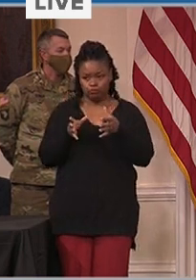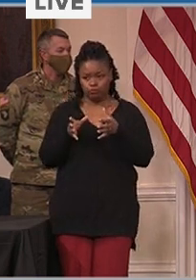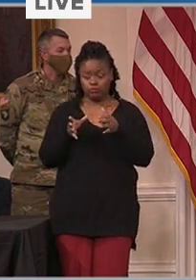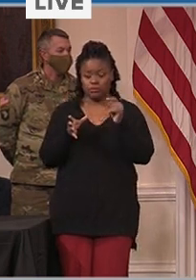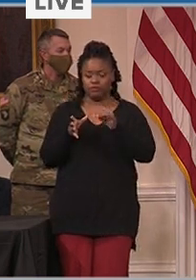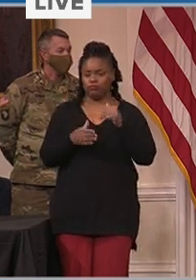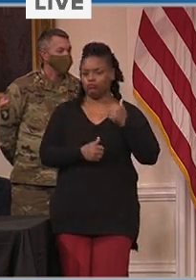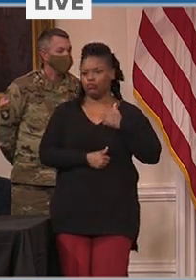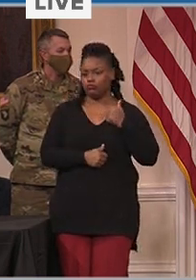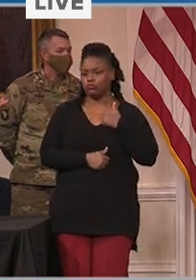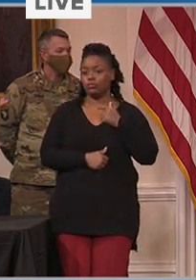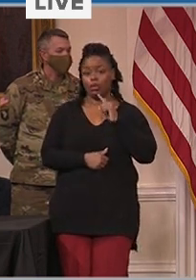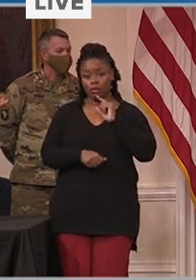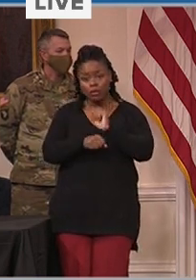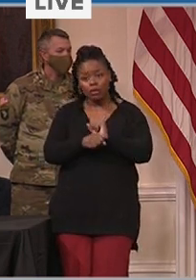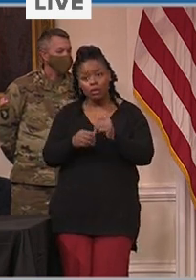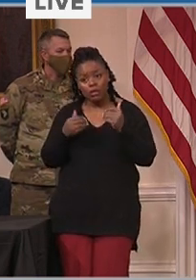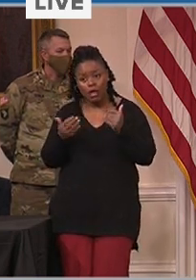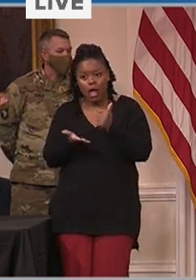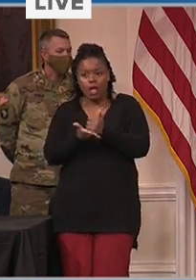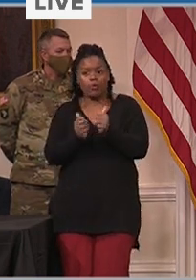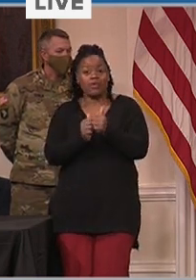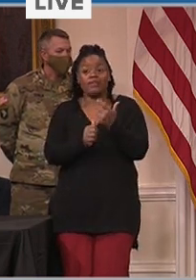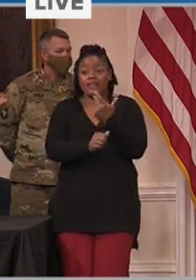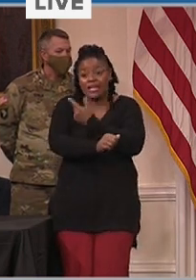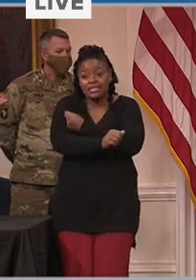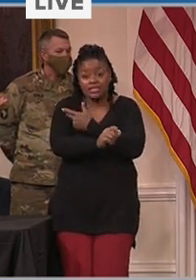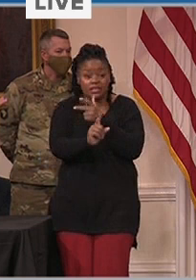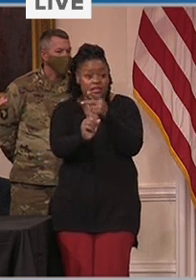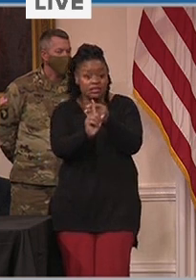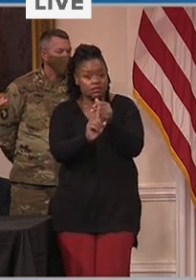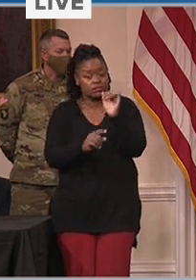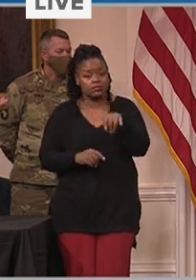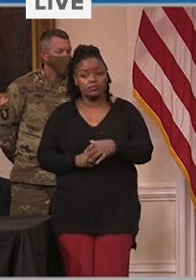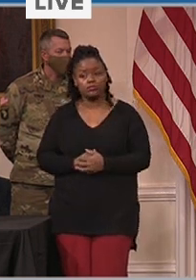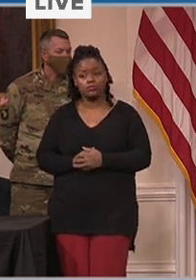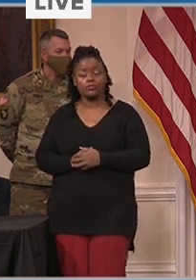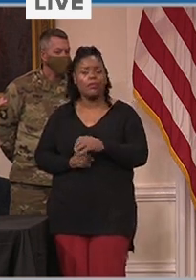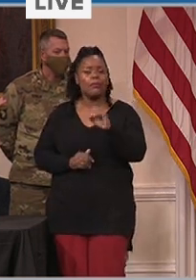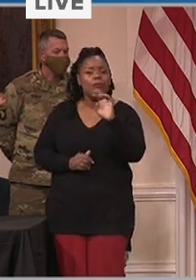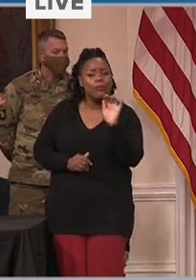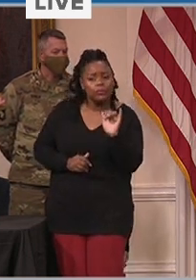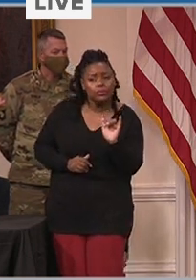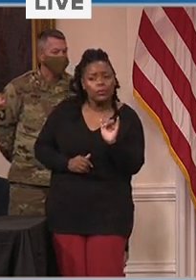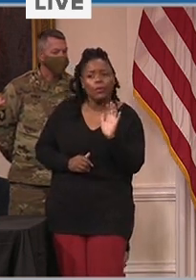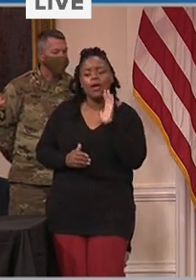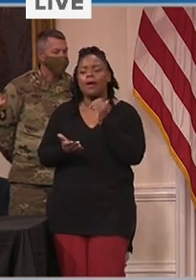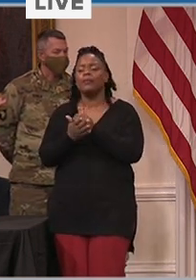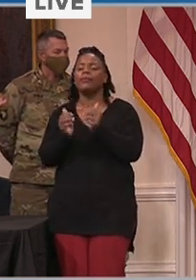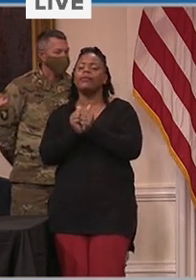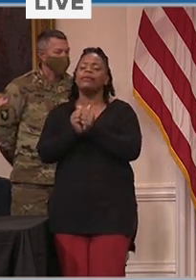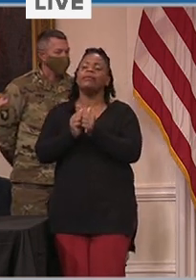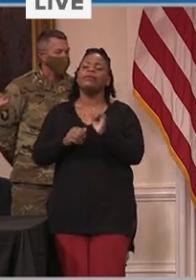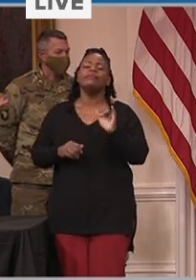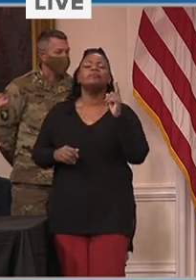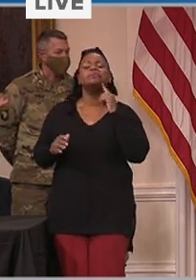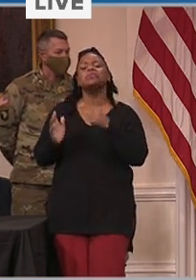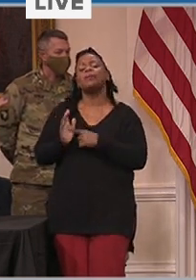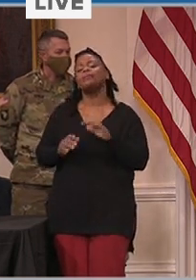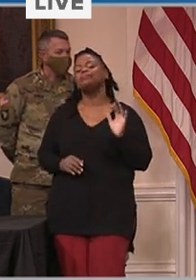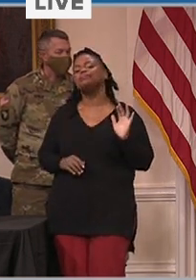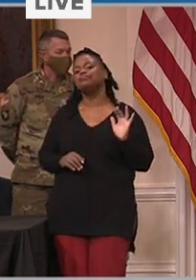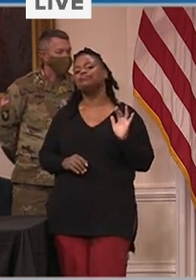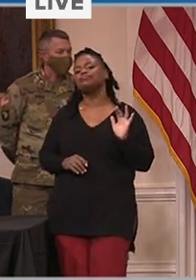actually assist with the administering of vaccines and who will also be able to help provide logistical